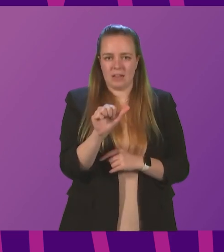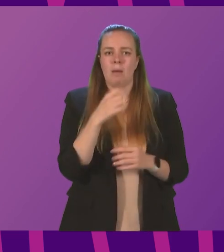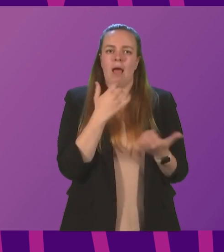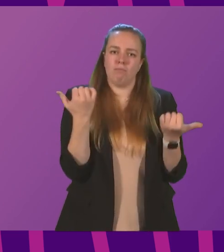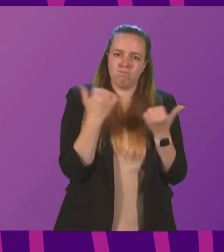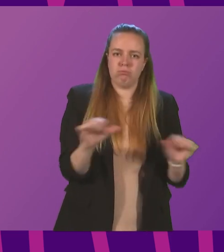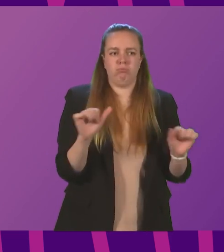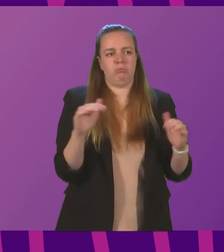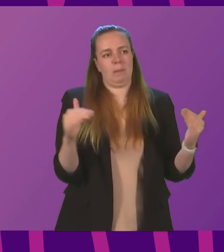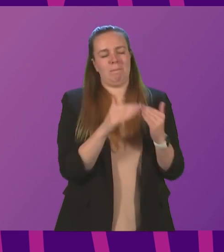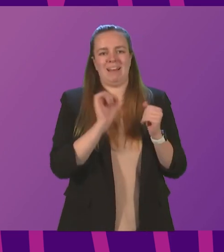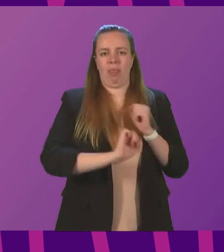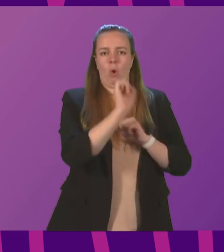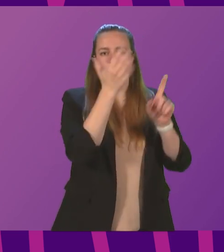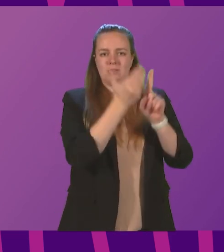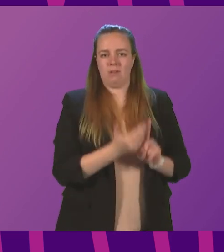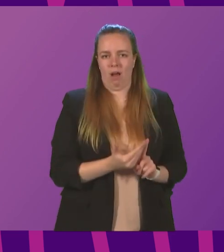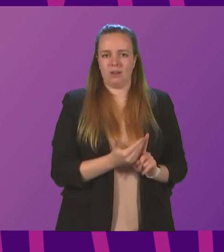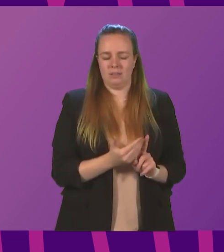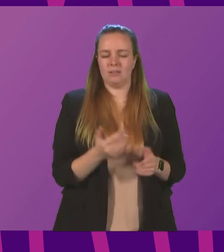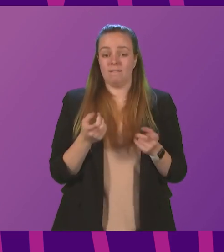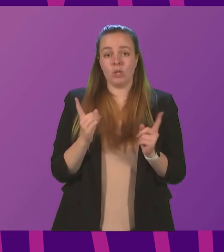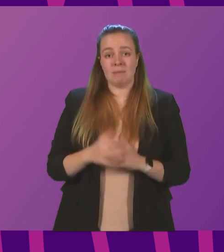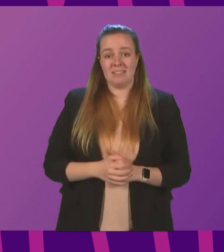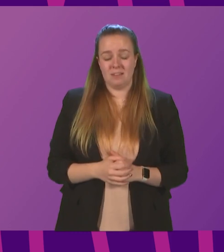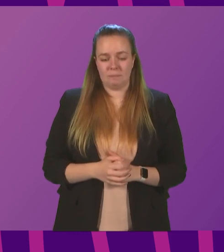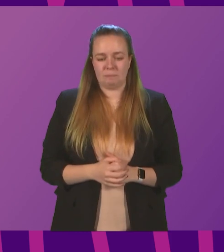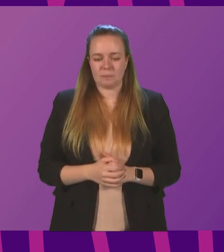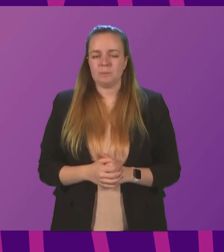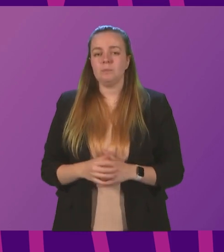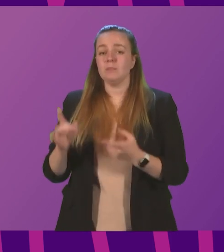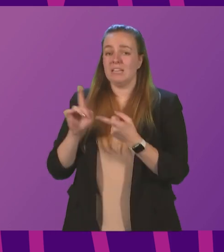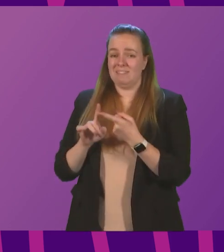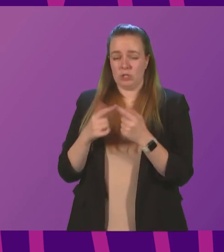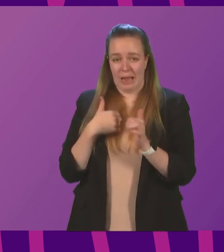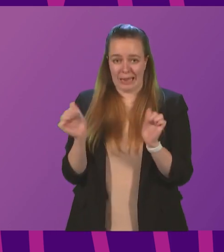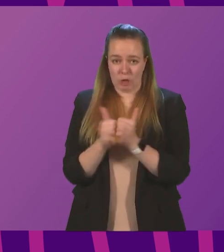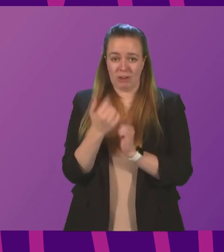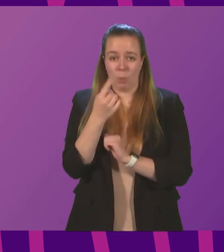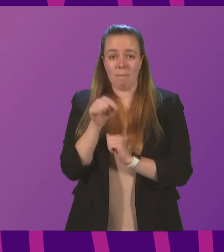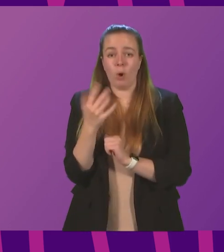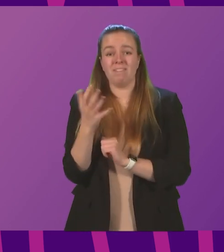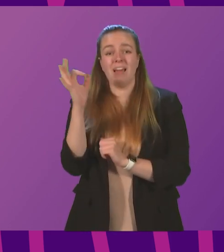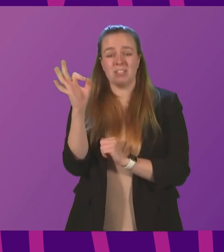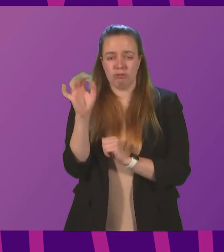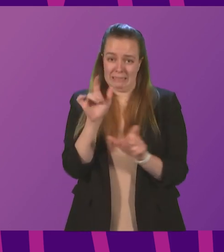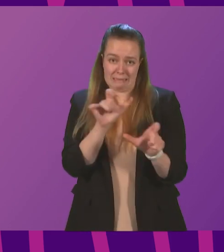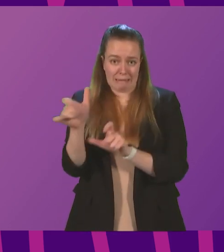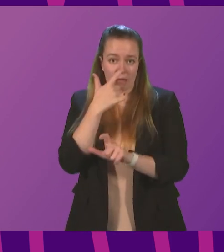by finally meeting their own targets? First Minister. Well, firstly, I agree that 1.5 degrees is